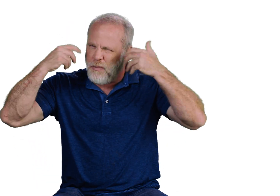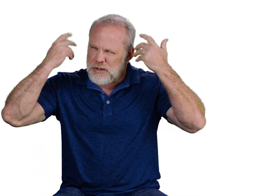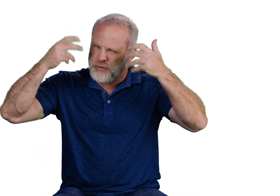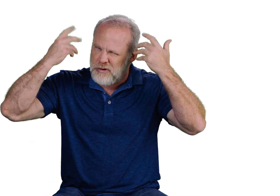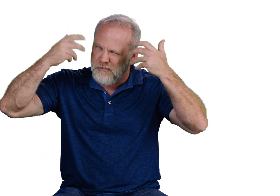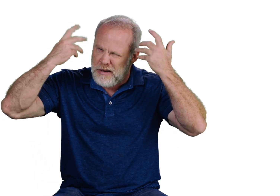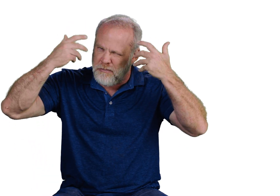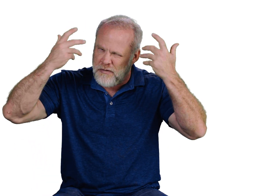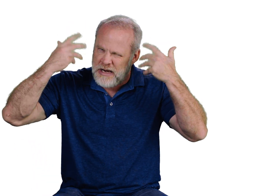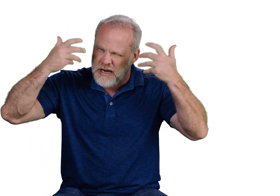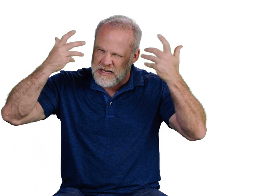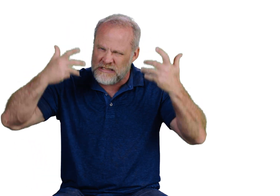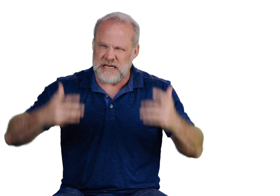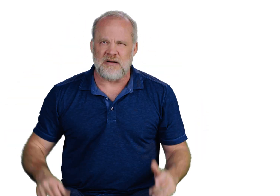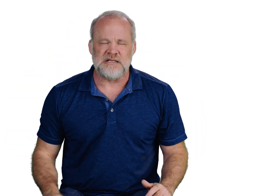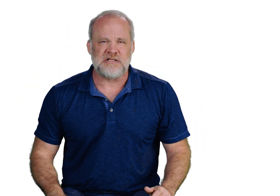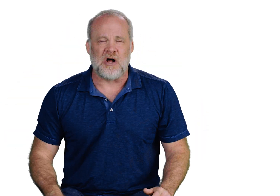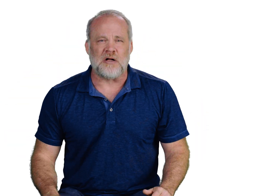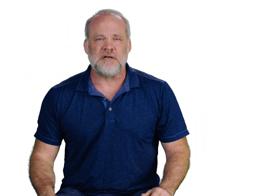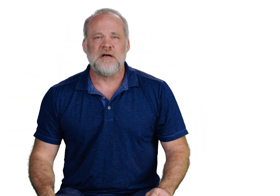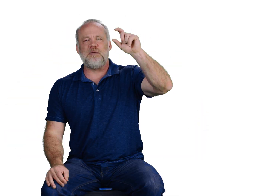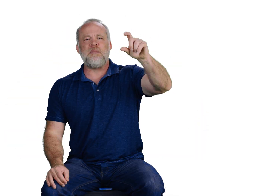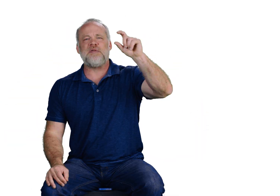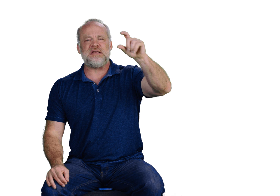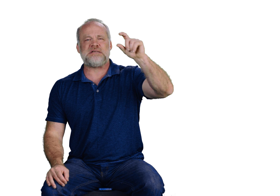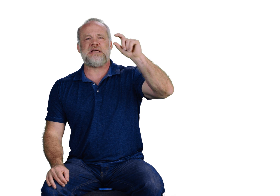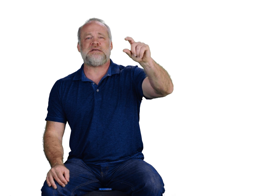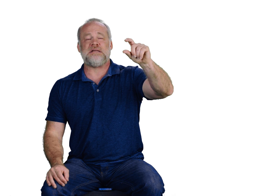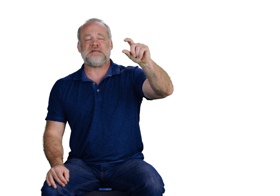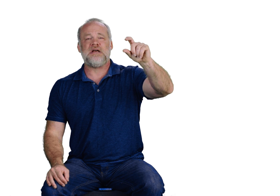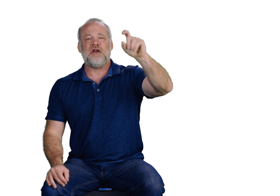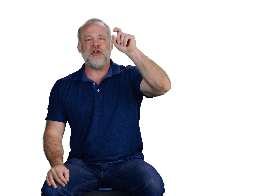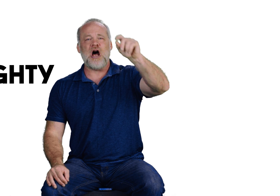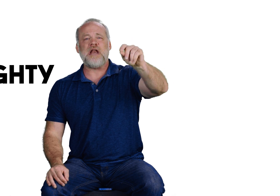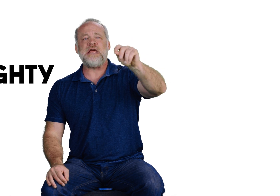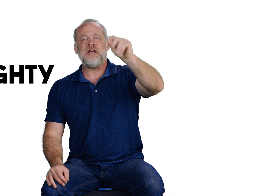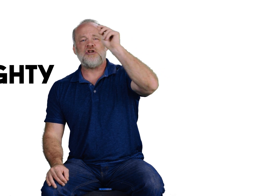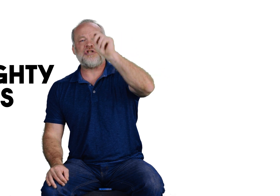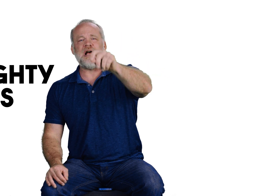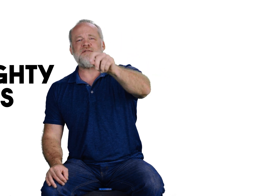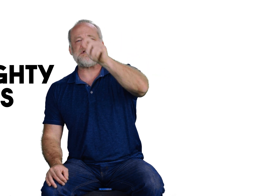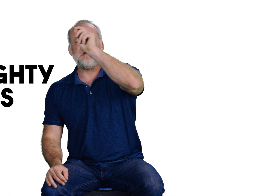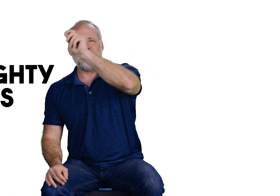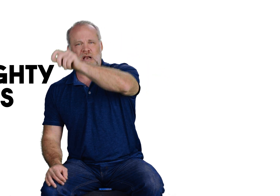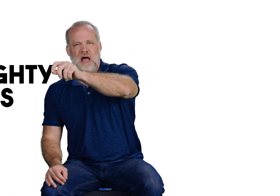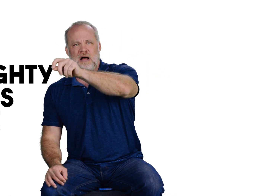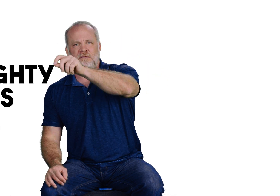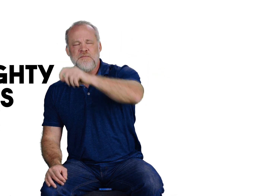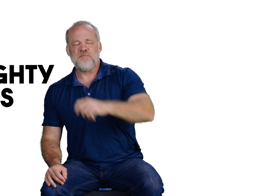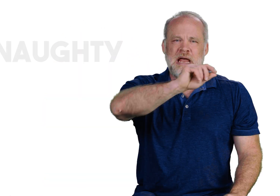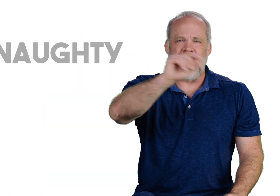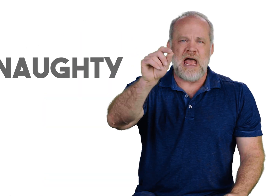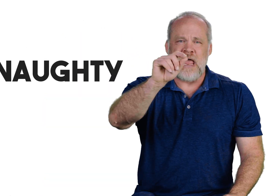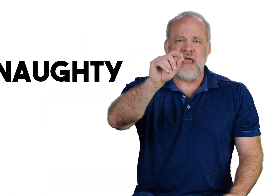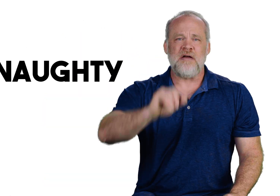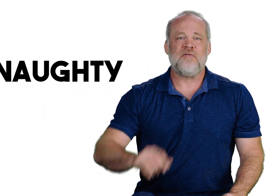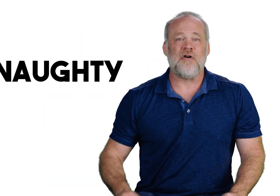help us remember that NaCl is salt. Remember this sentence. Naughty chefs love. N-A for